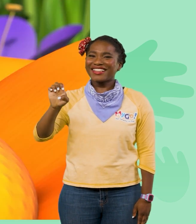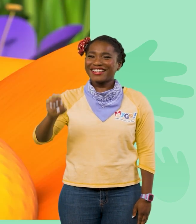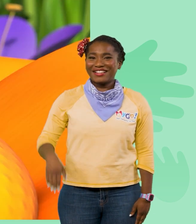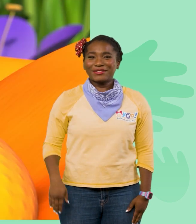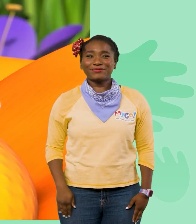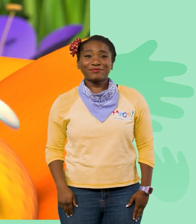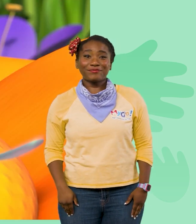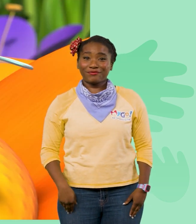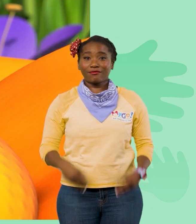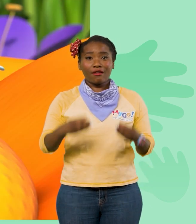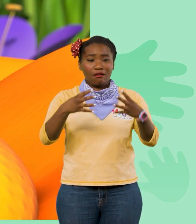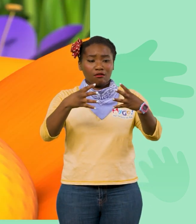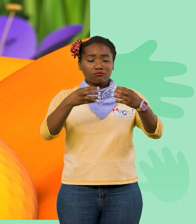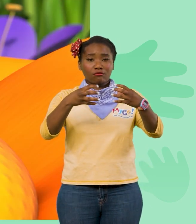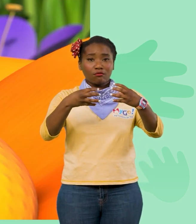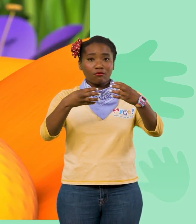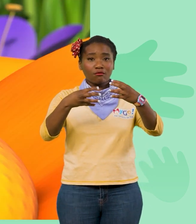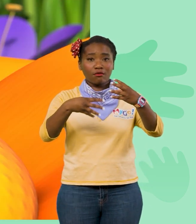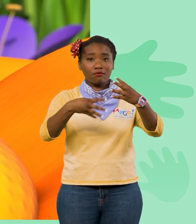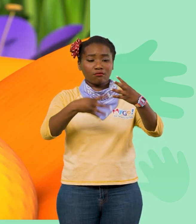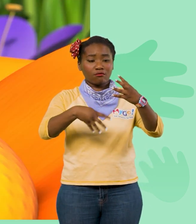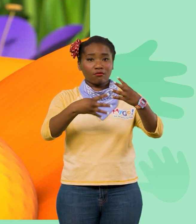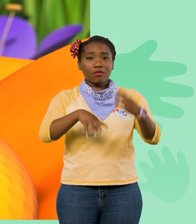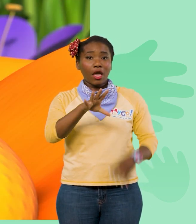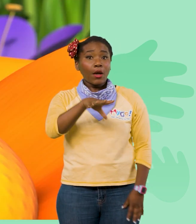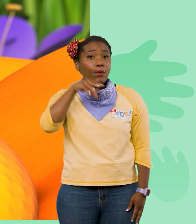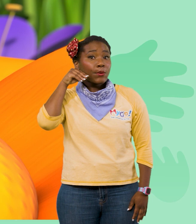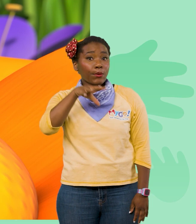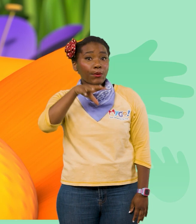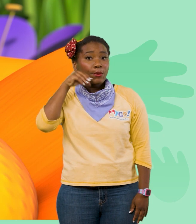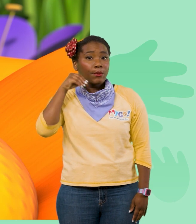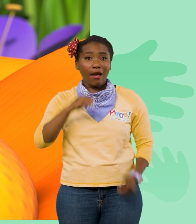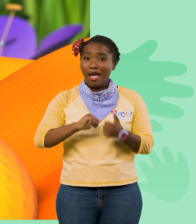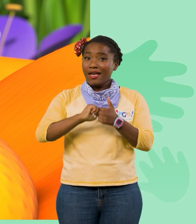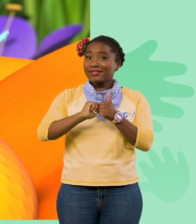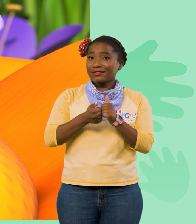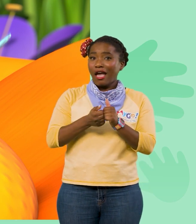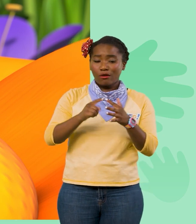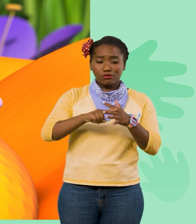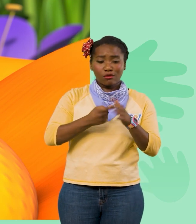I'm using my tongue to drink in this sweet nectar! It's how we bees start to make honey!